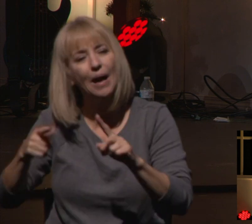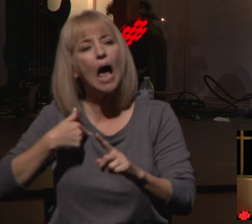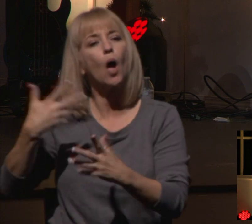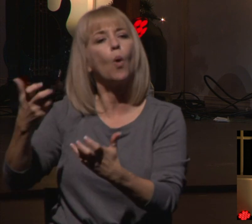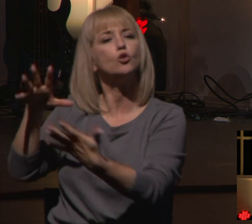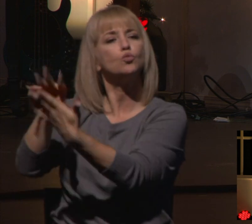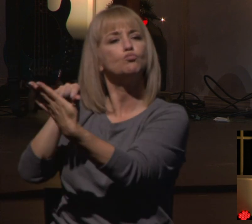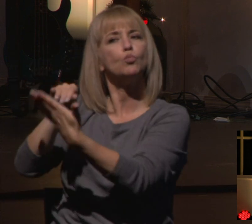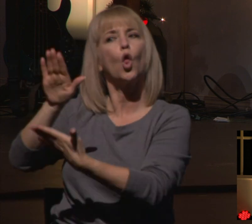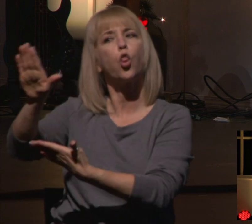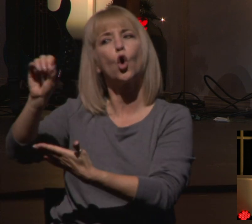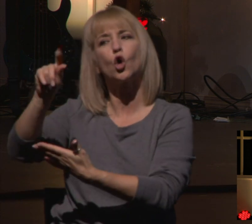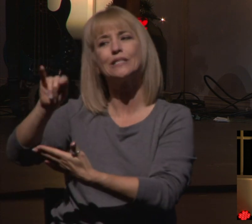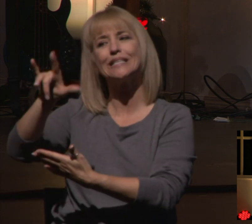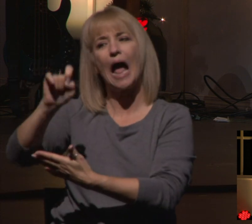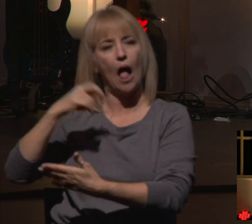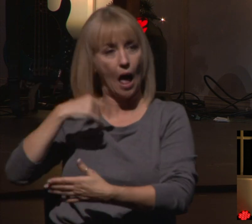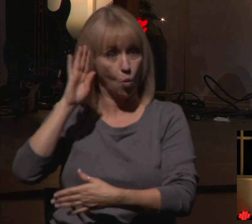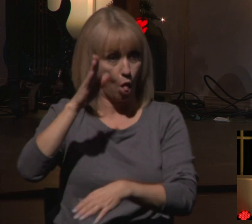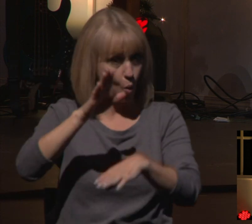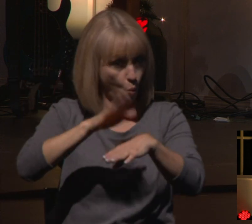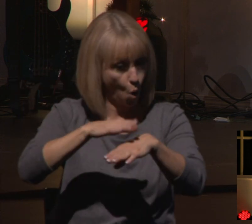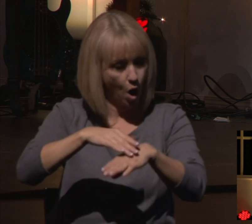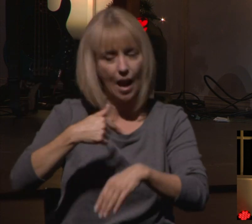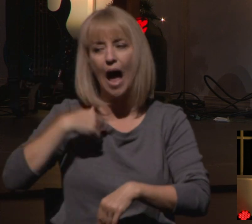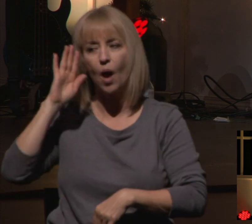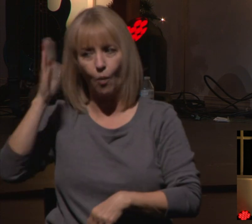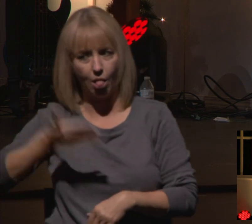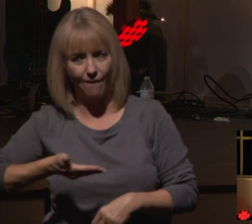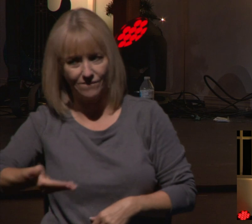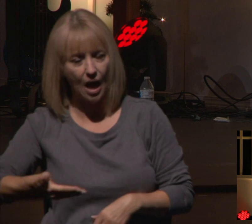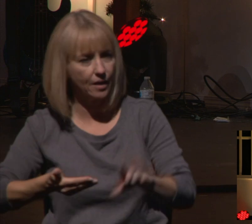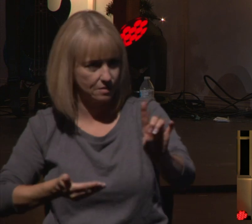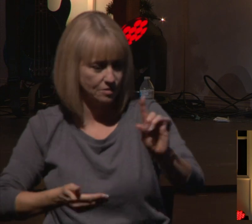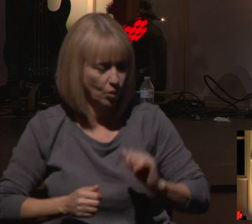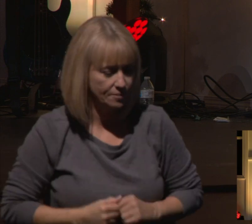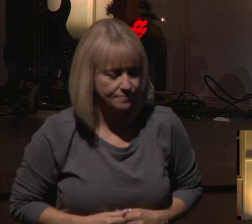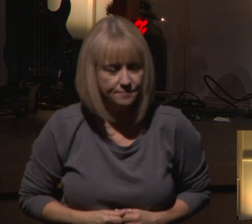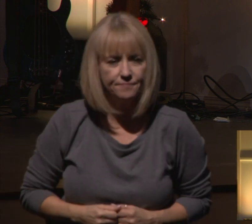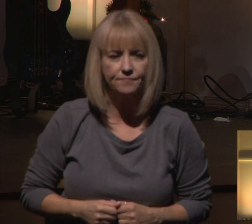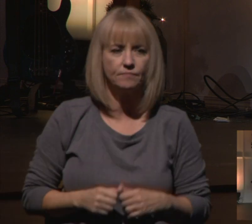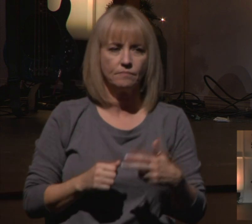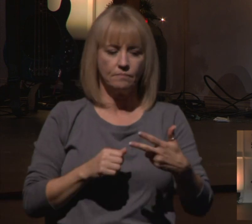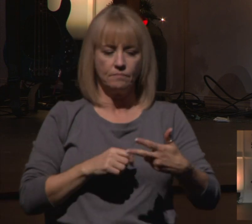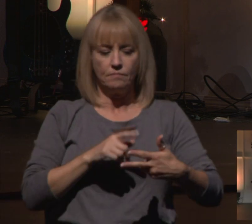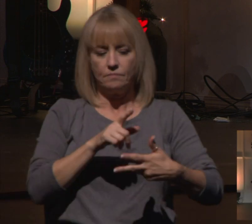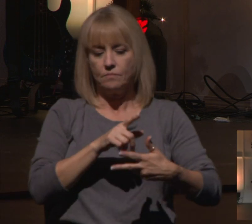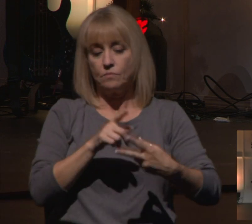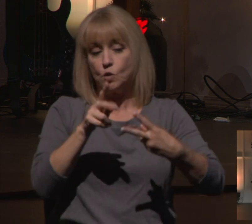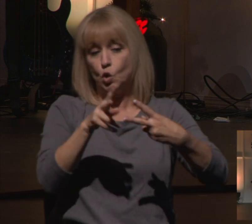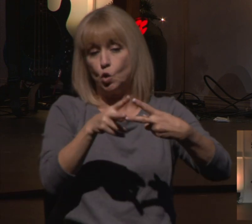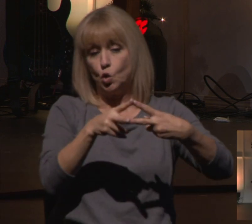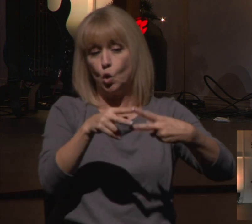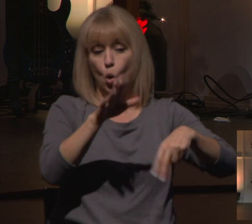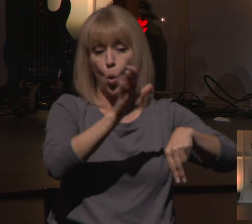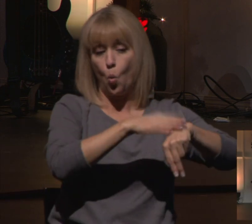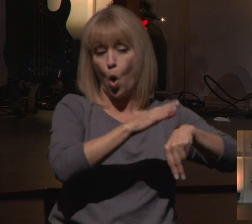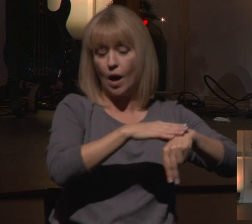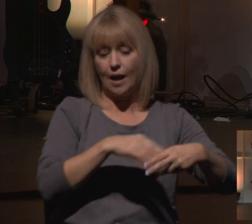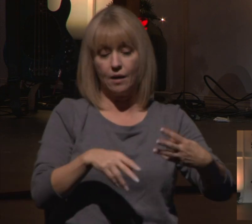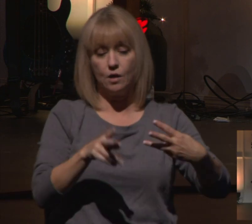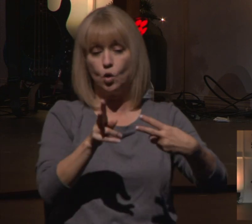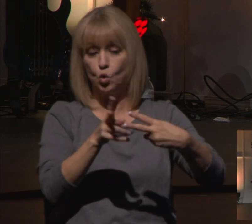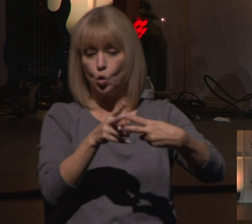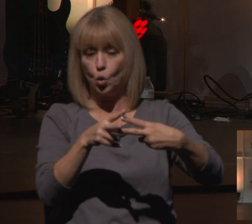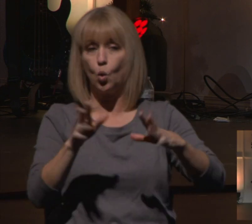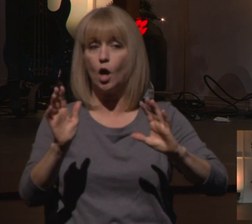today, the church global, the church across America, there's two warnings that I would give the church and then two challenges that I would give the church. And the first one is